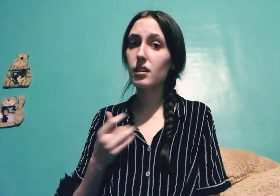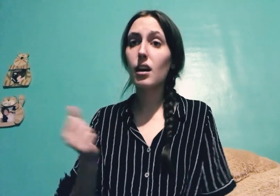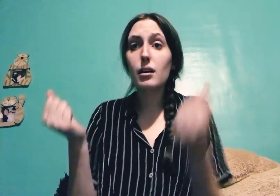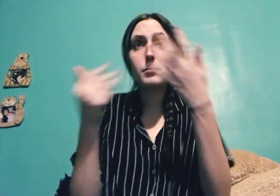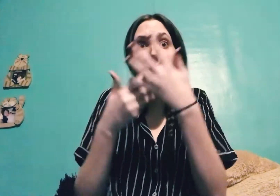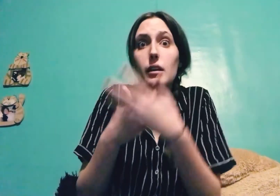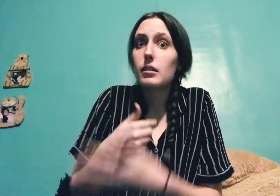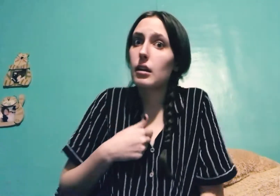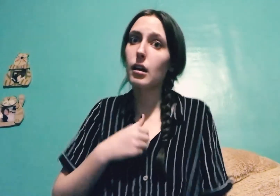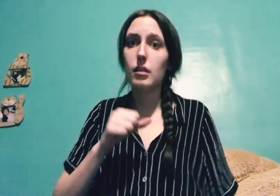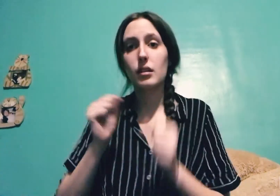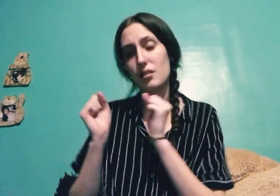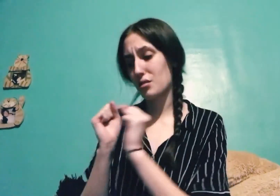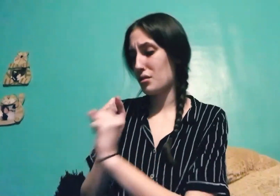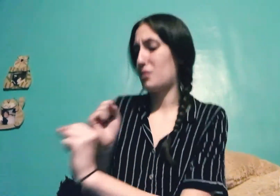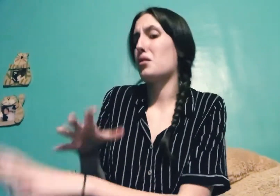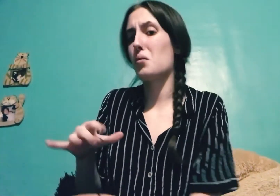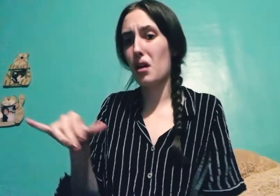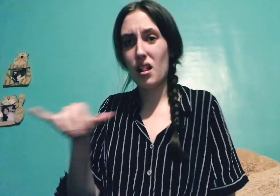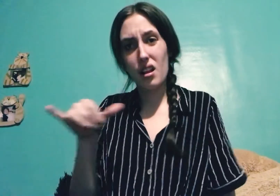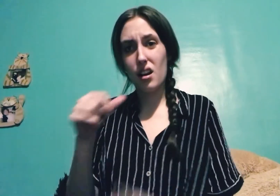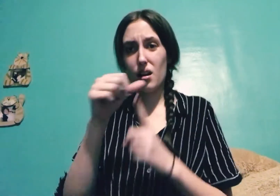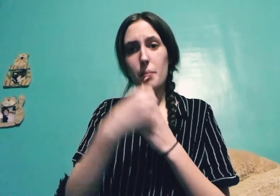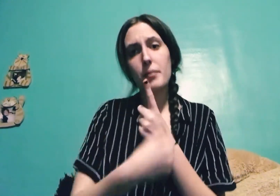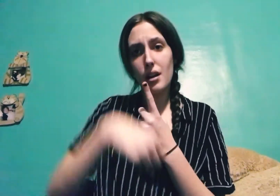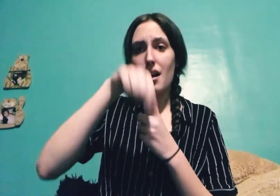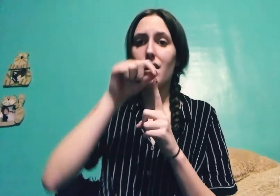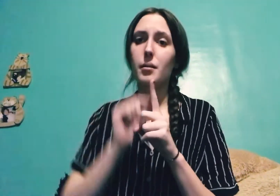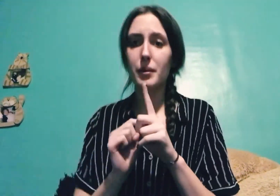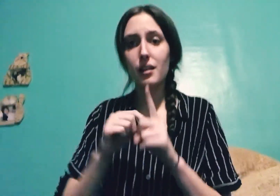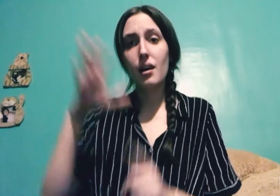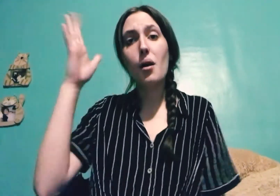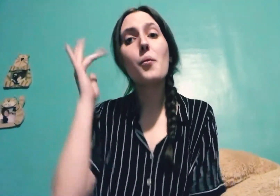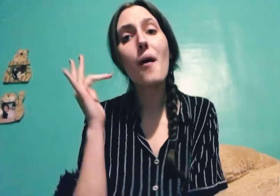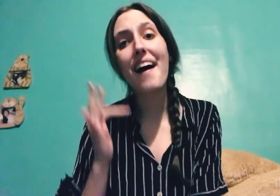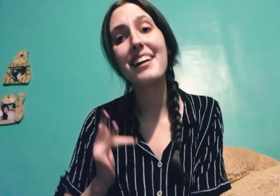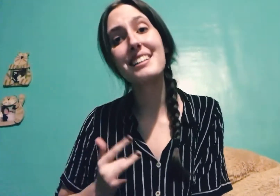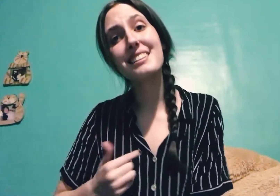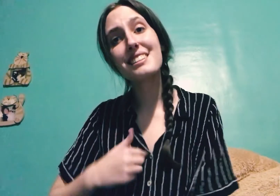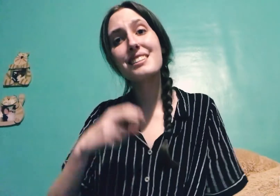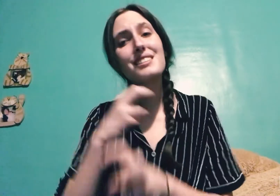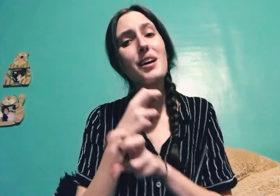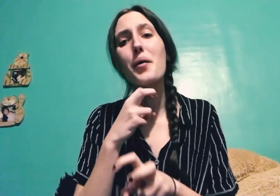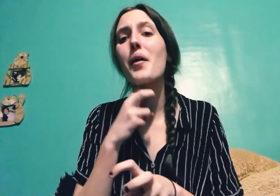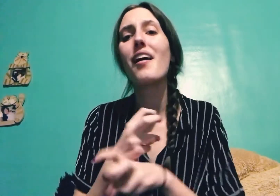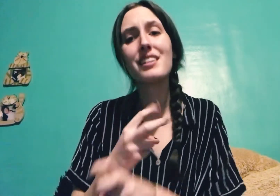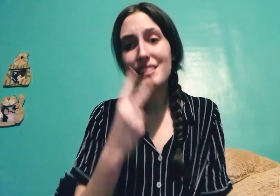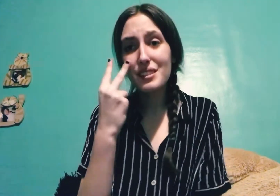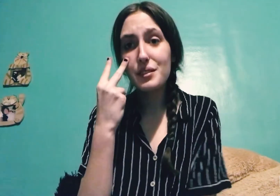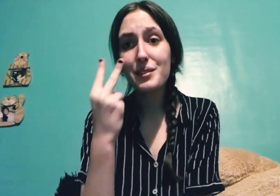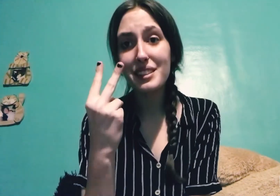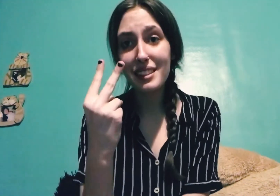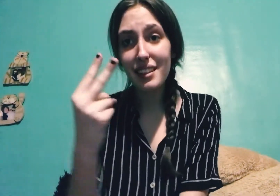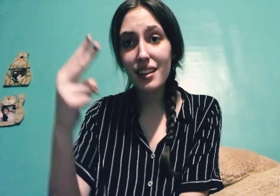I'm scared that I could go my way like a banana peel Why is this so hard to see?